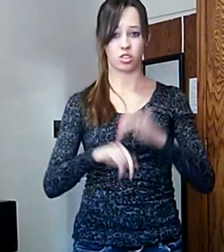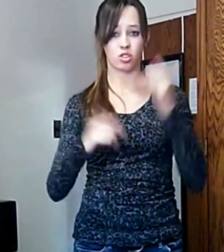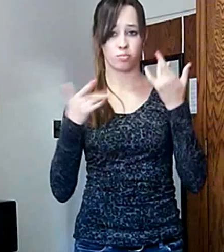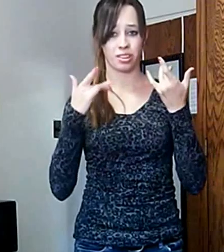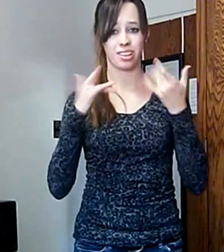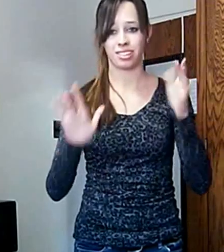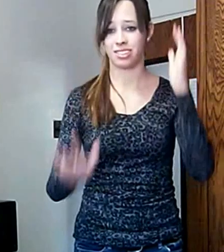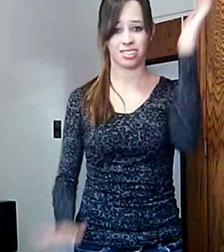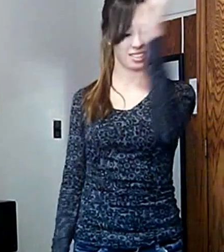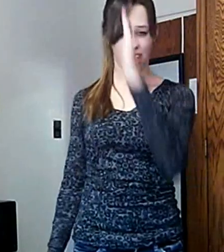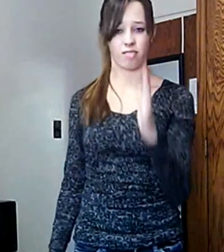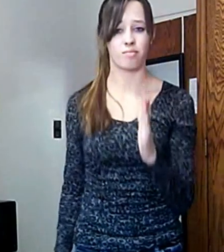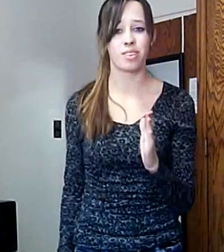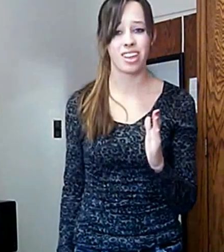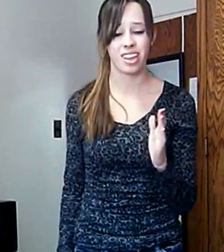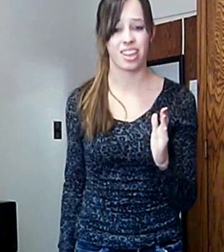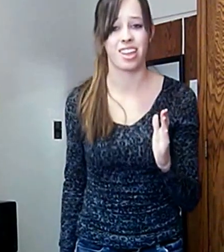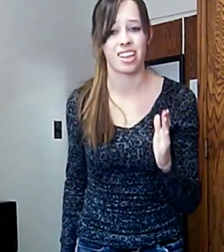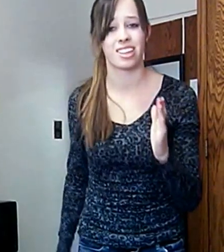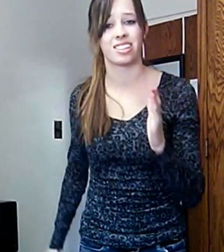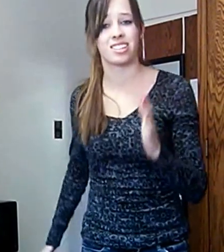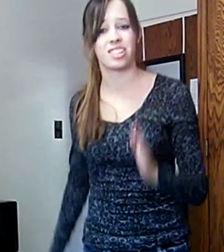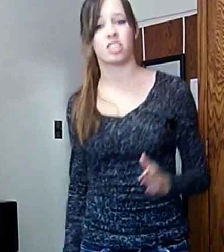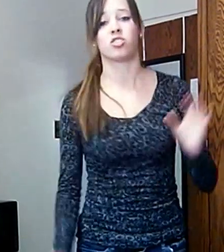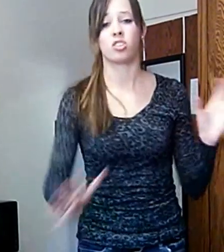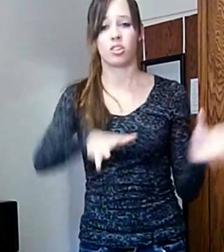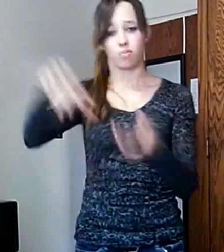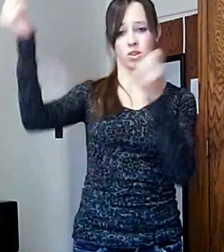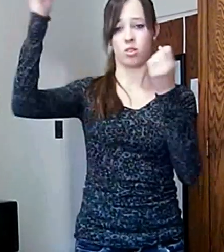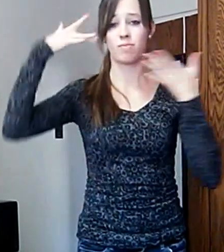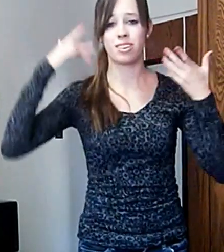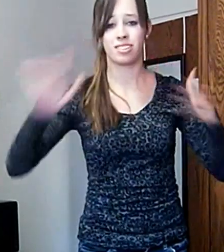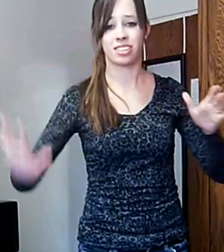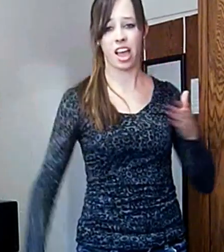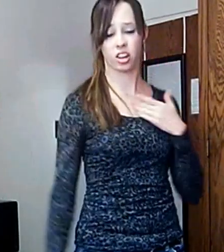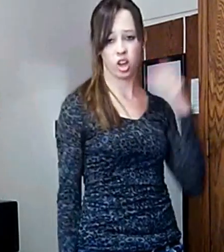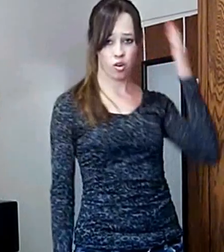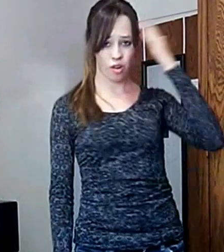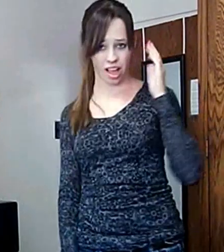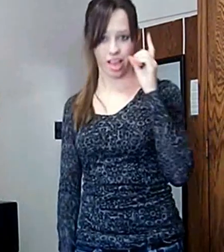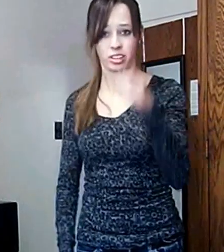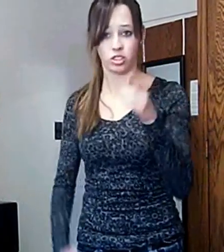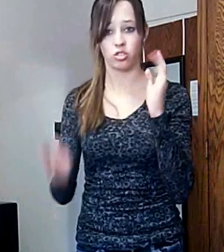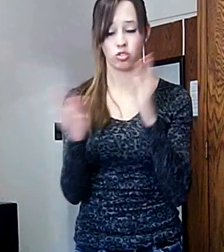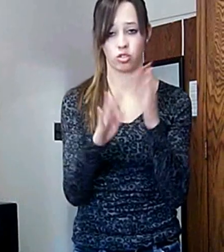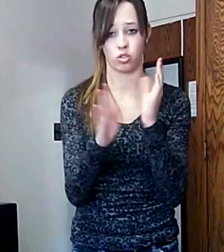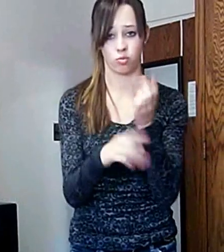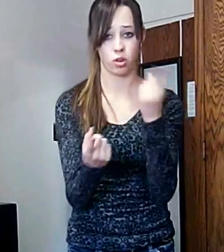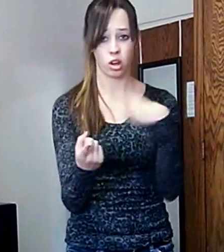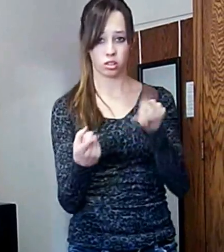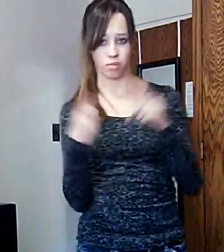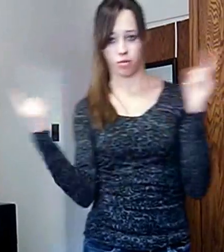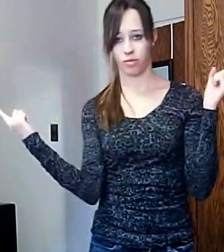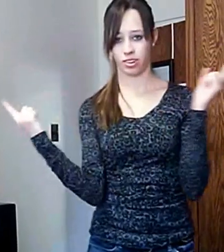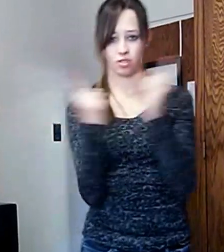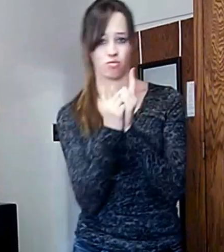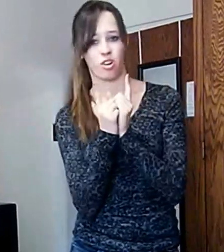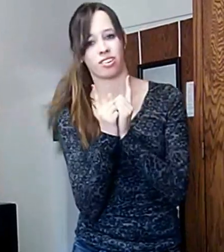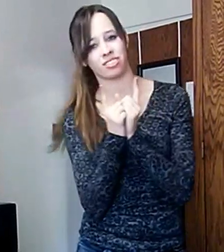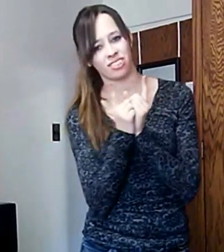to places I've never been Till you put me down, oh, I knew you were trouble when you walked